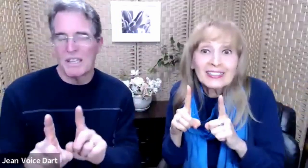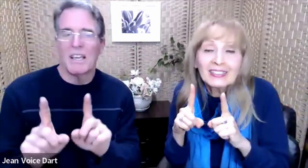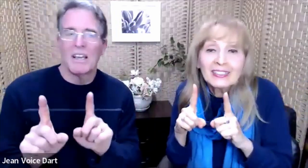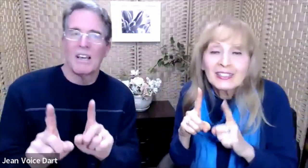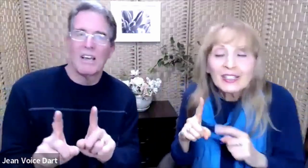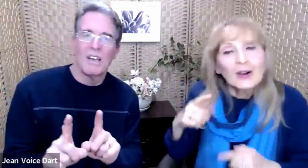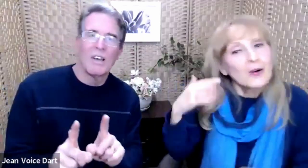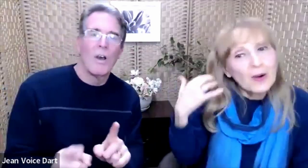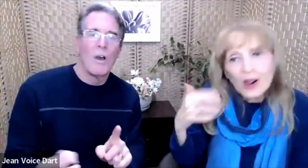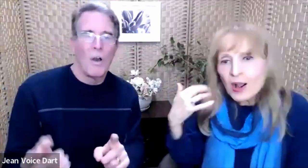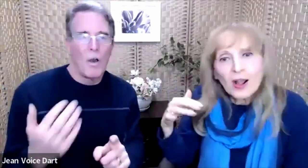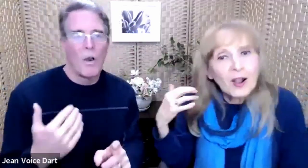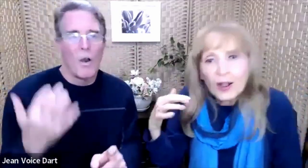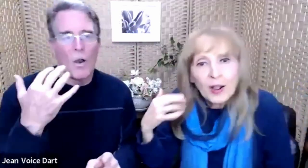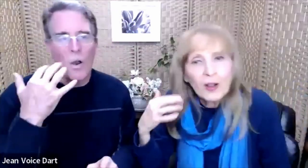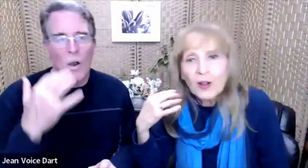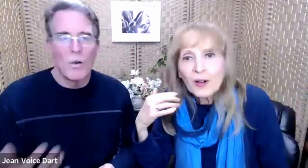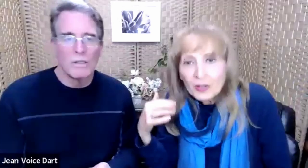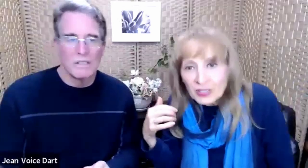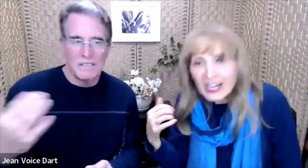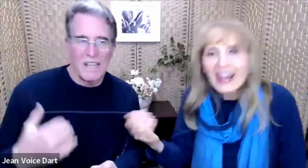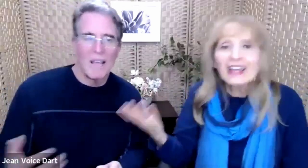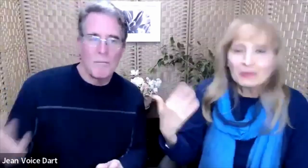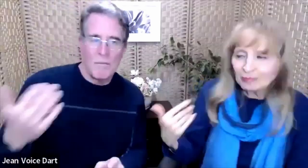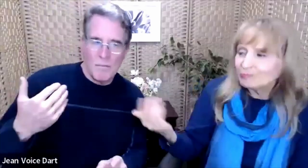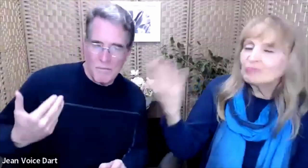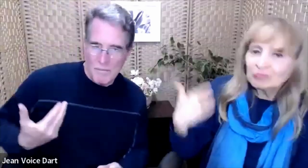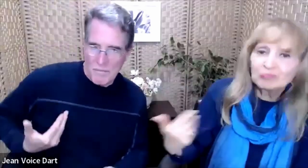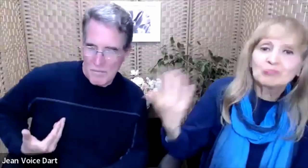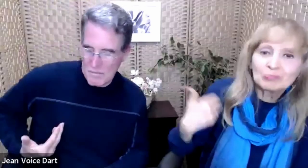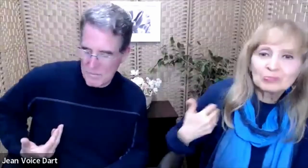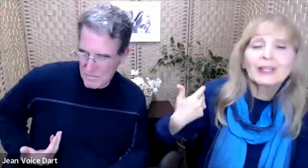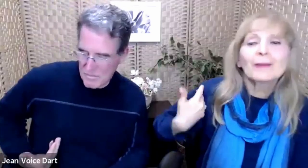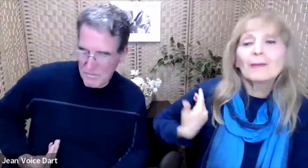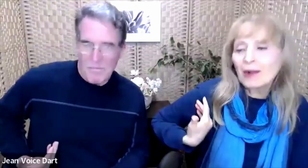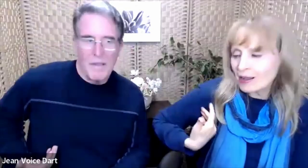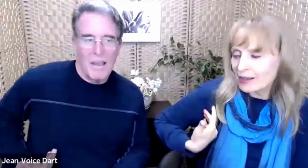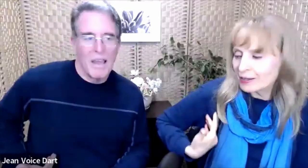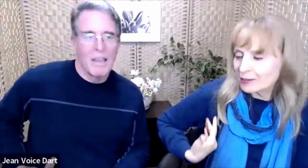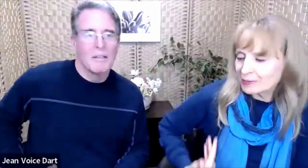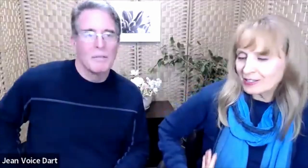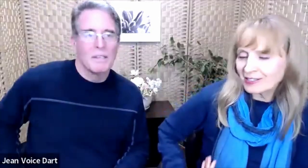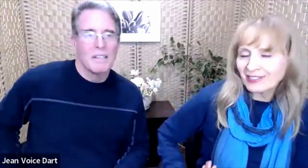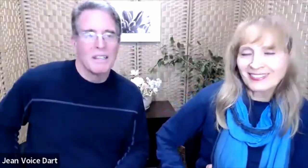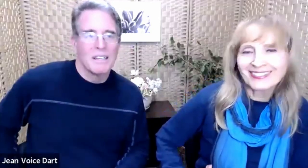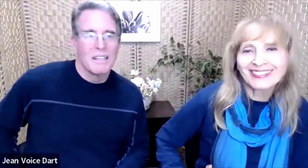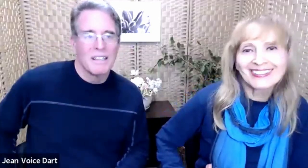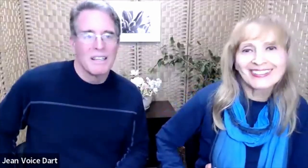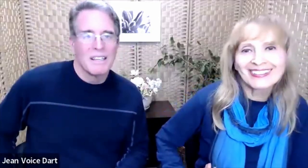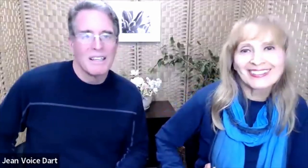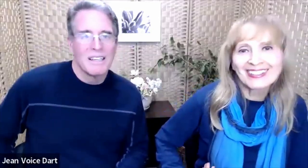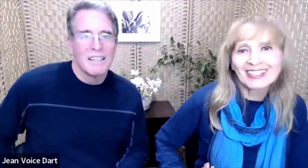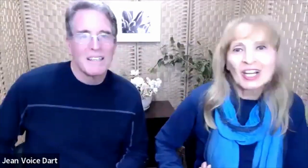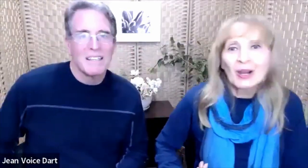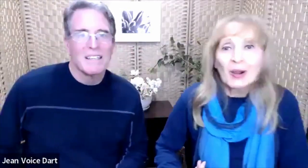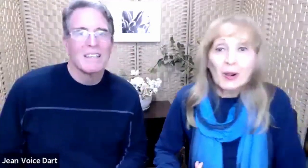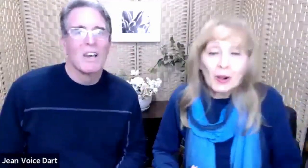Oh, stand by me. Oh,